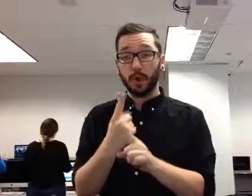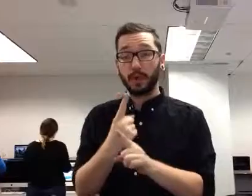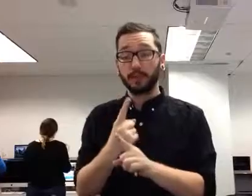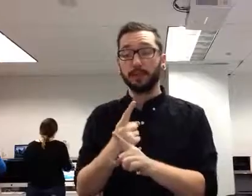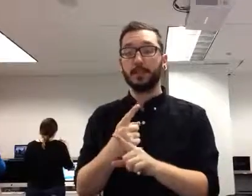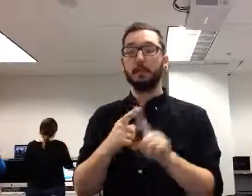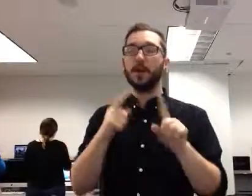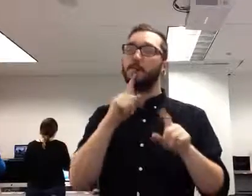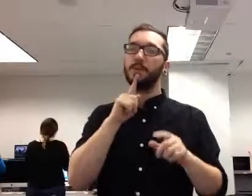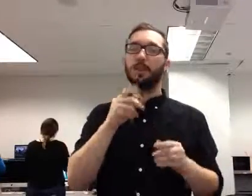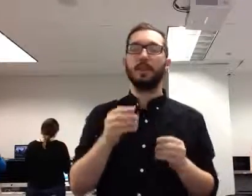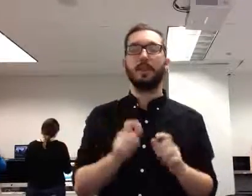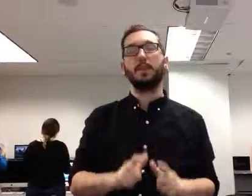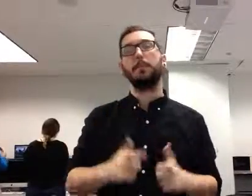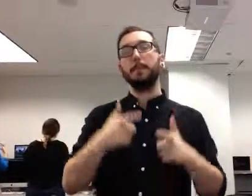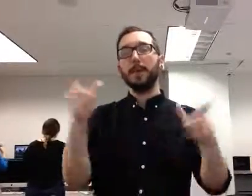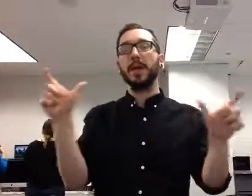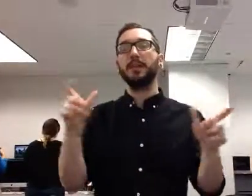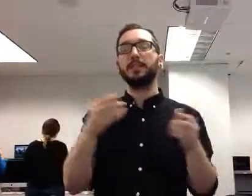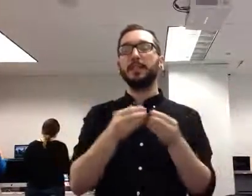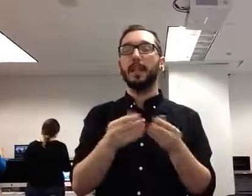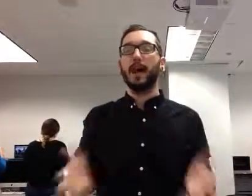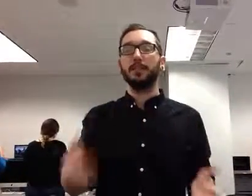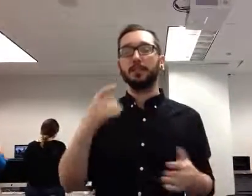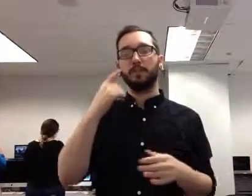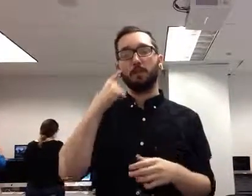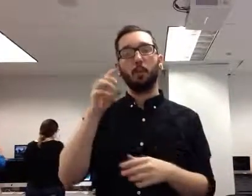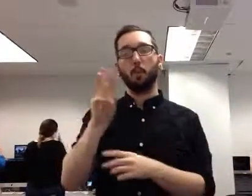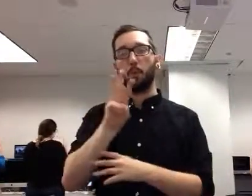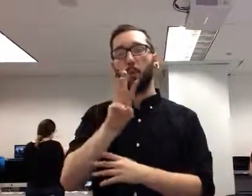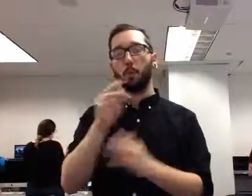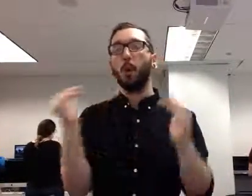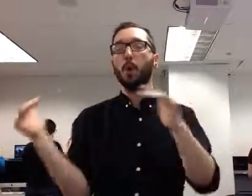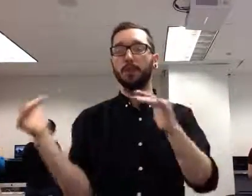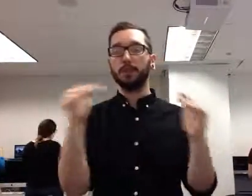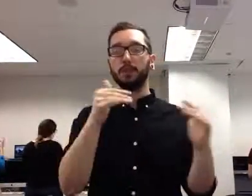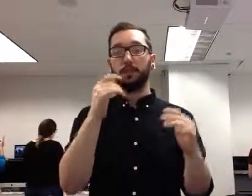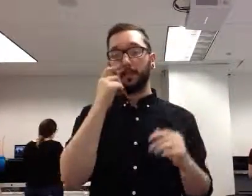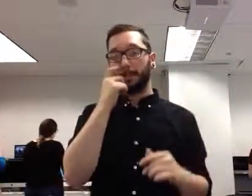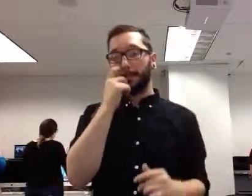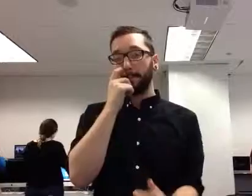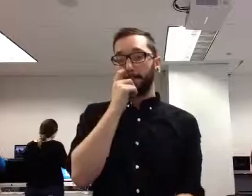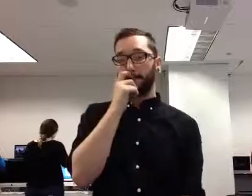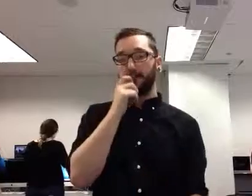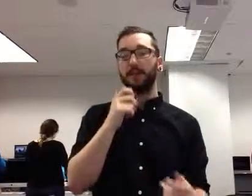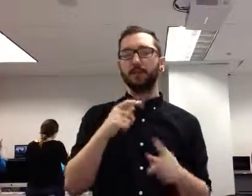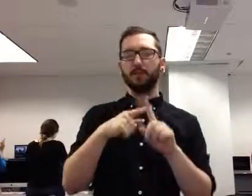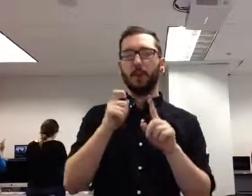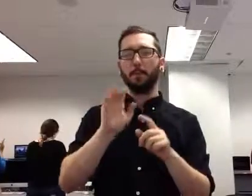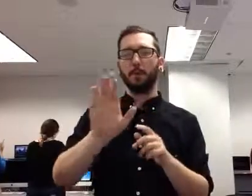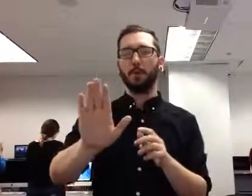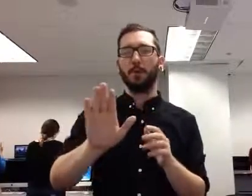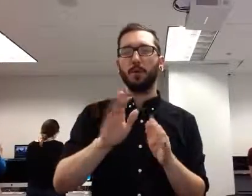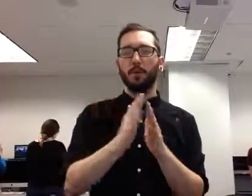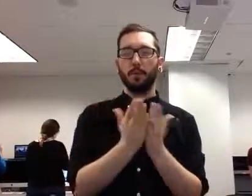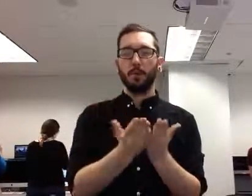is... And you may not be able to see this too well. This is out of your book. And this is Soviet war losses.